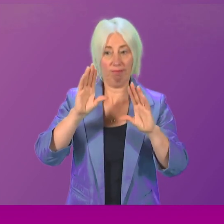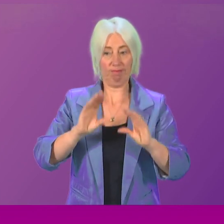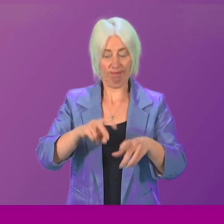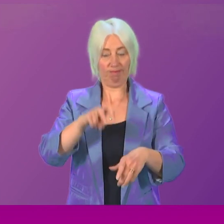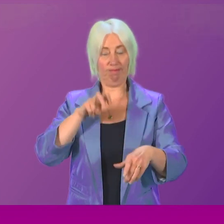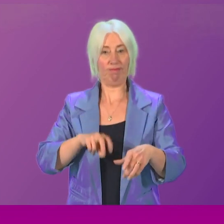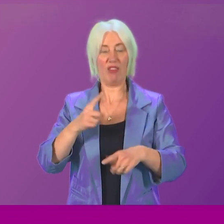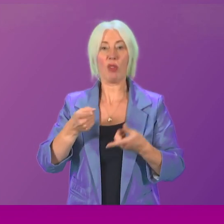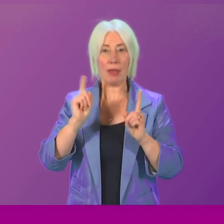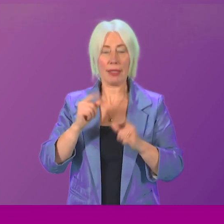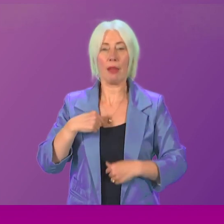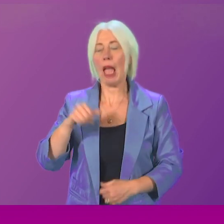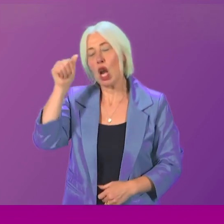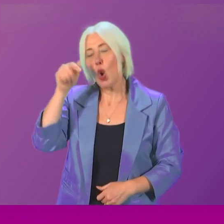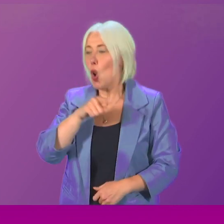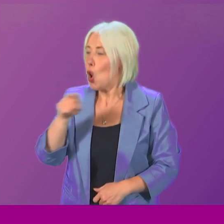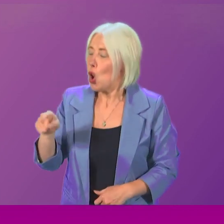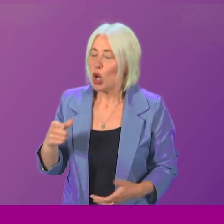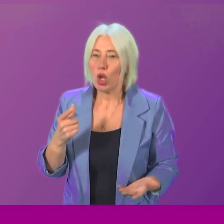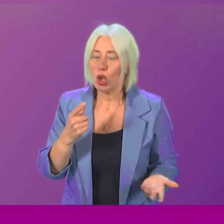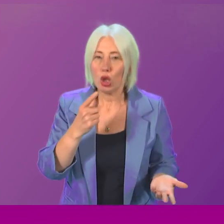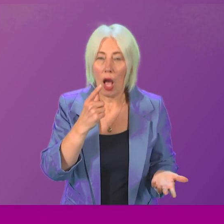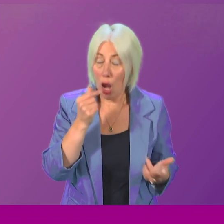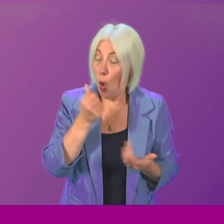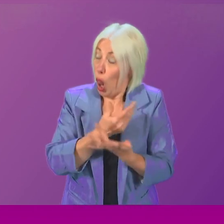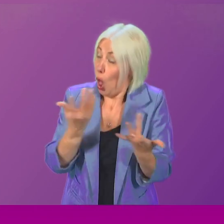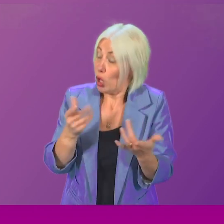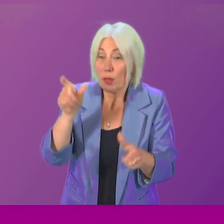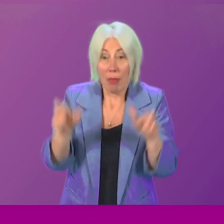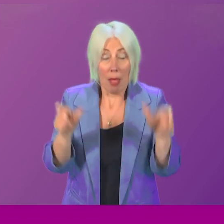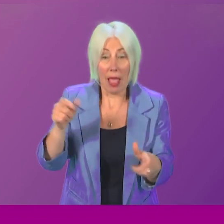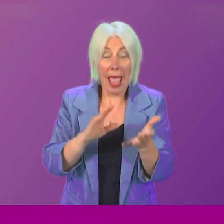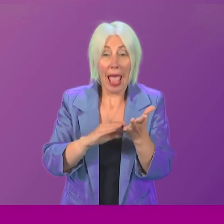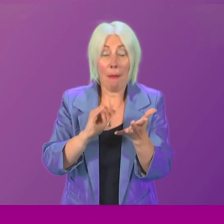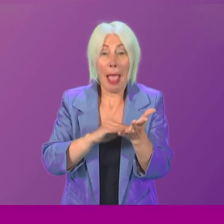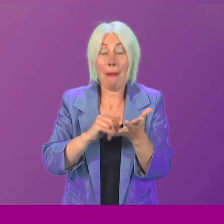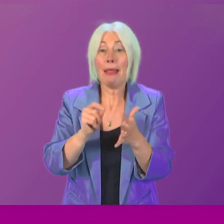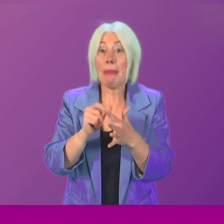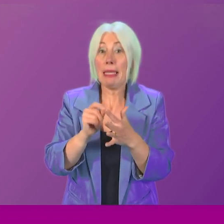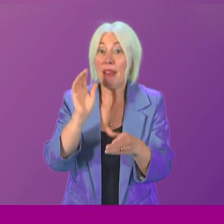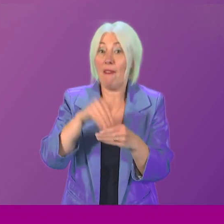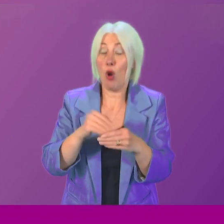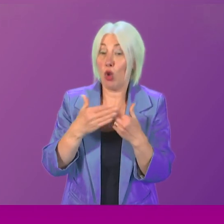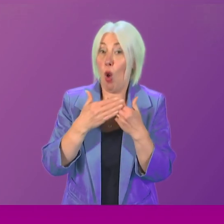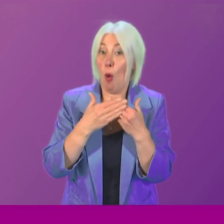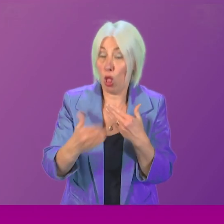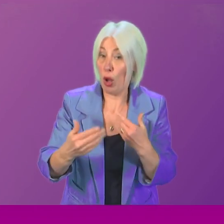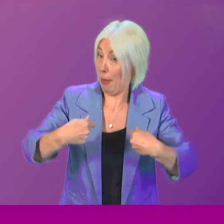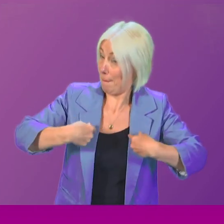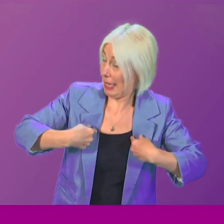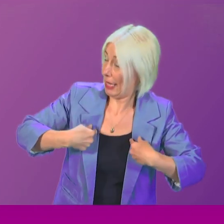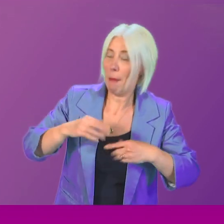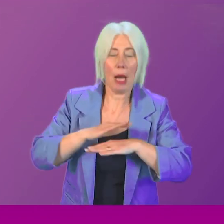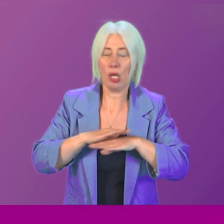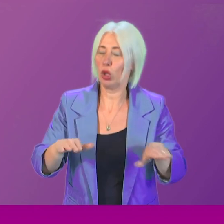possible and I know many members across the chamber have been involved in this issue for longer than I have but it is not possible